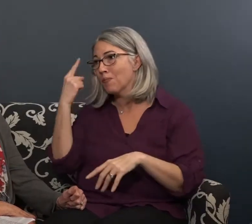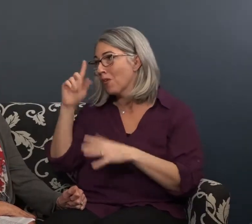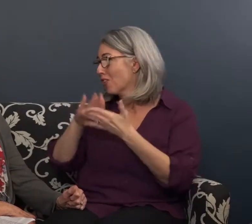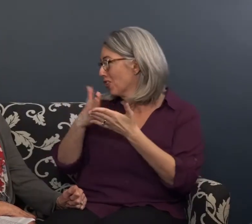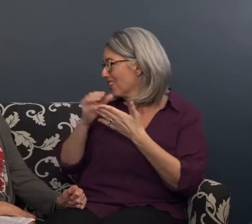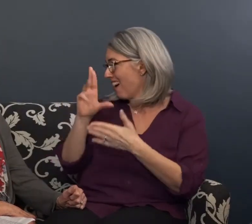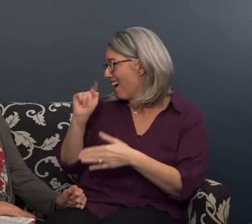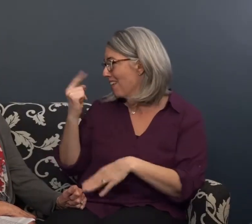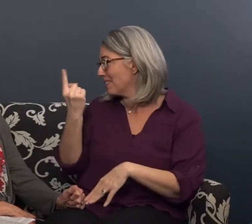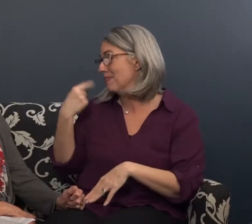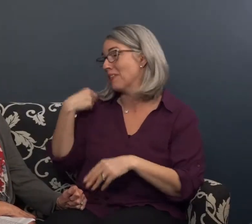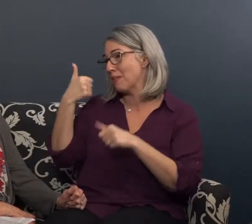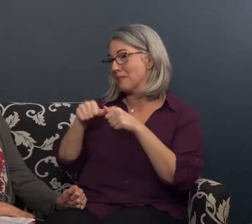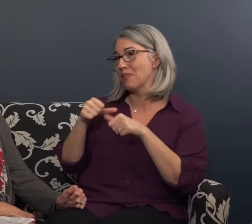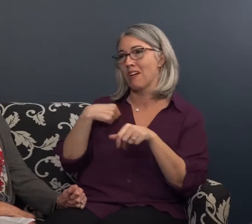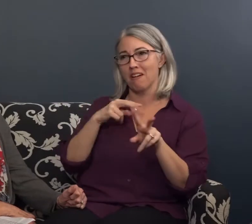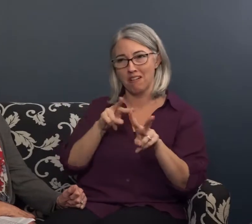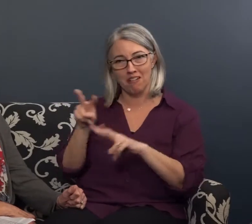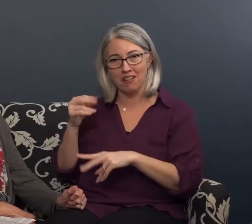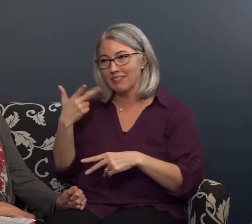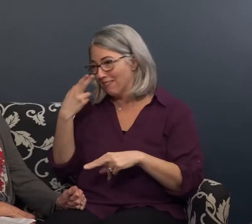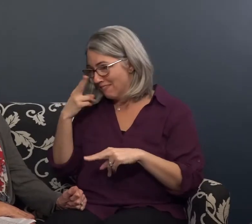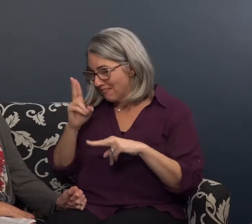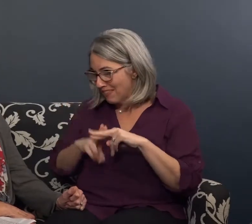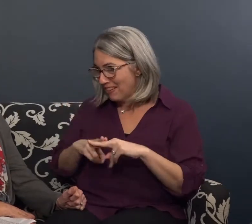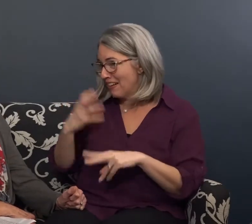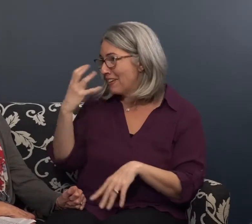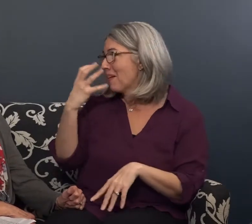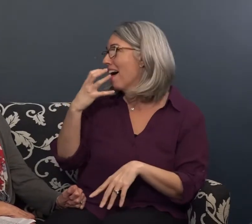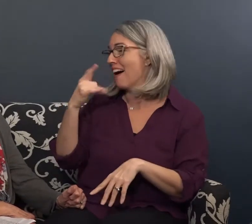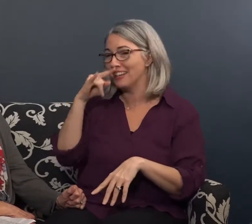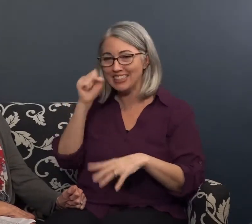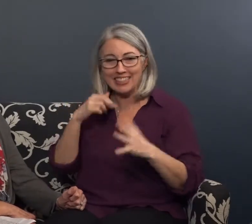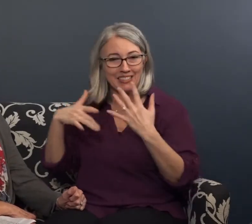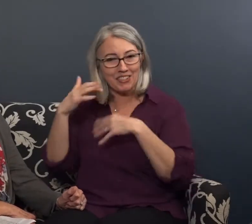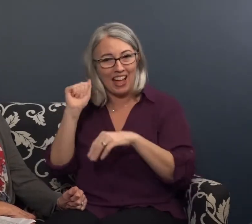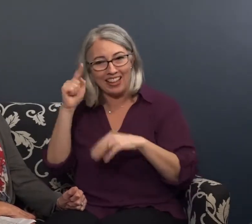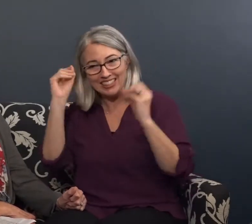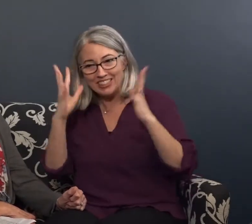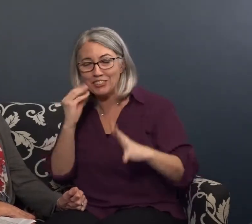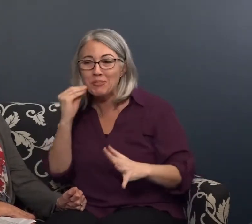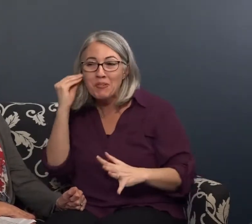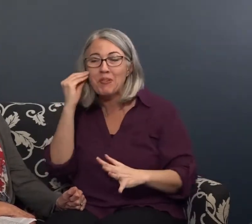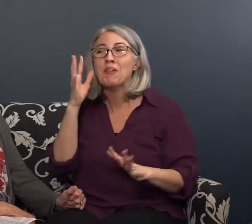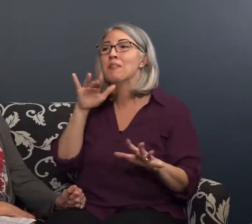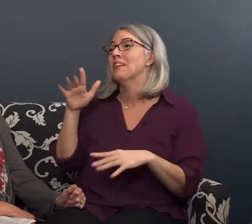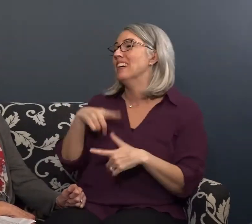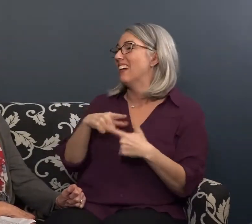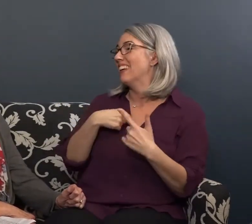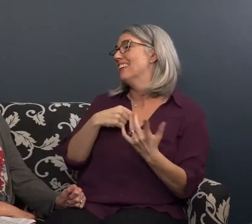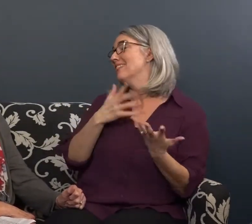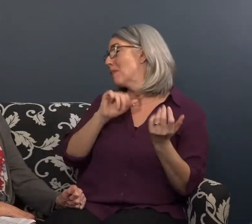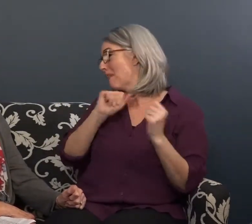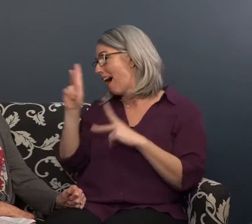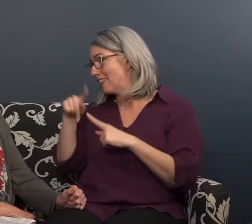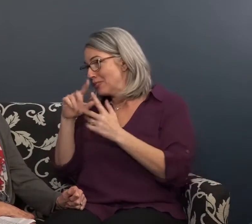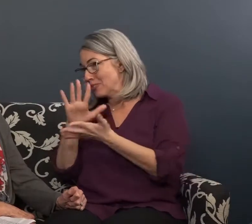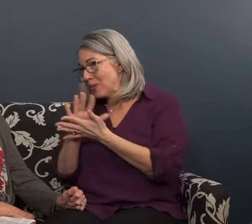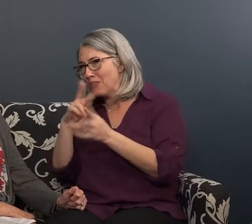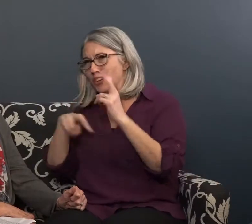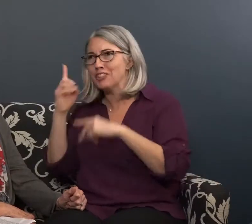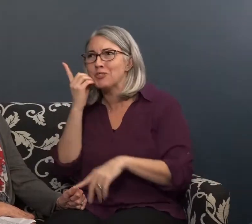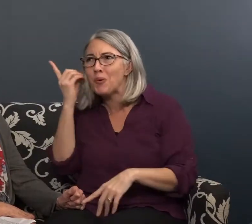students to a teacher's home for a cookout or something like that and I remember how much fun it looked like and